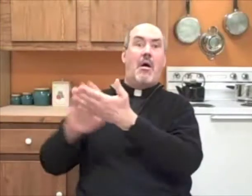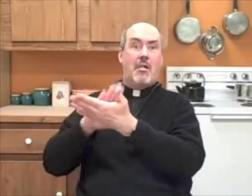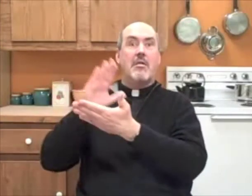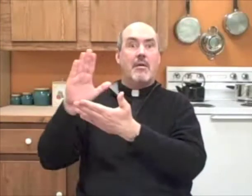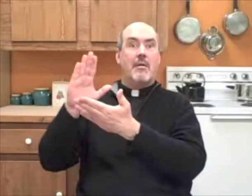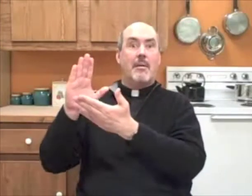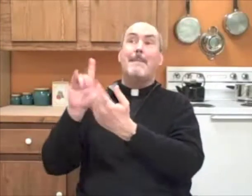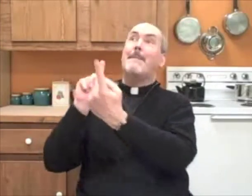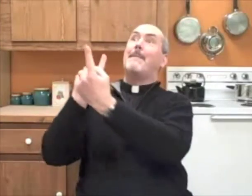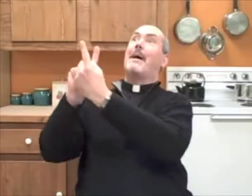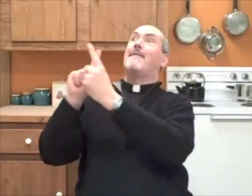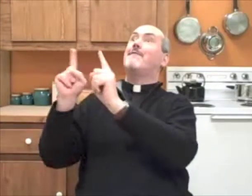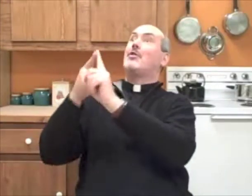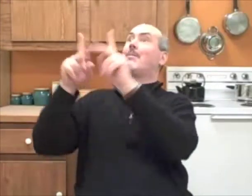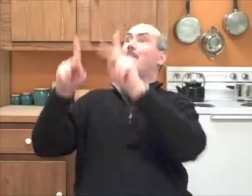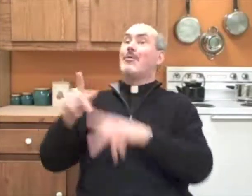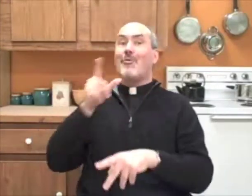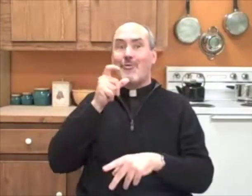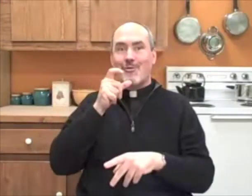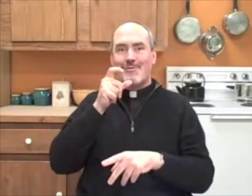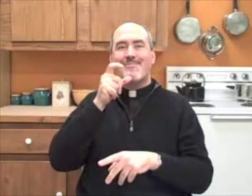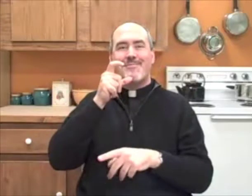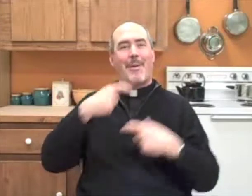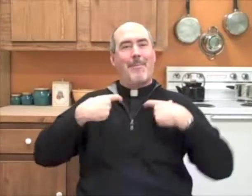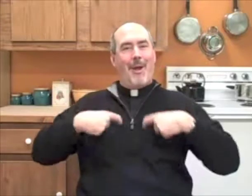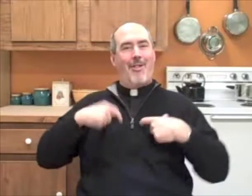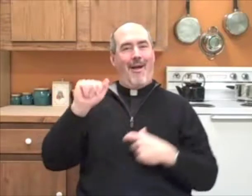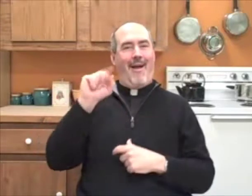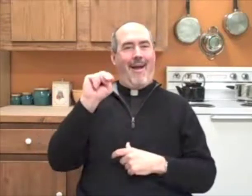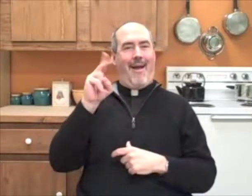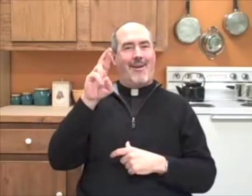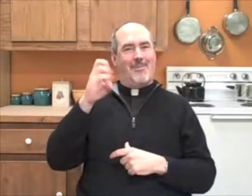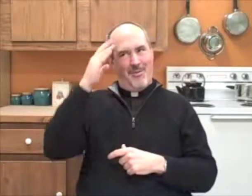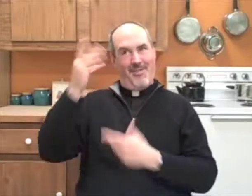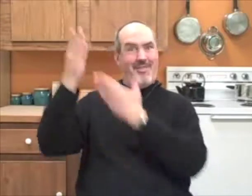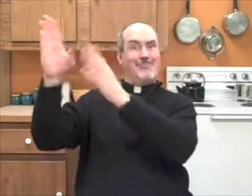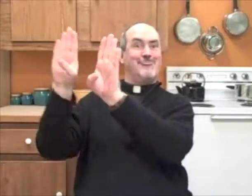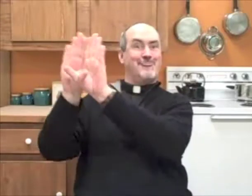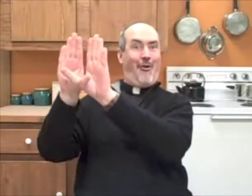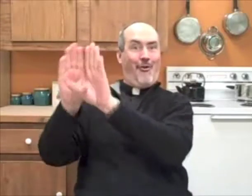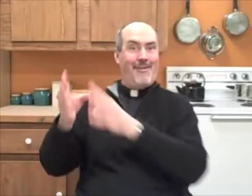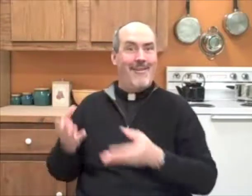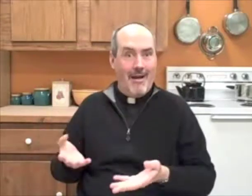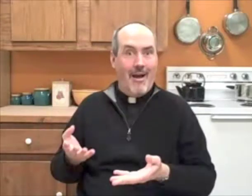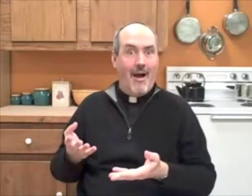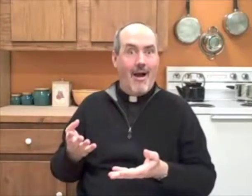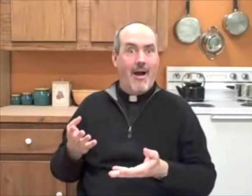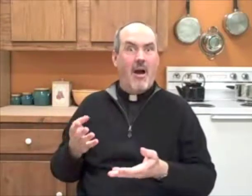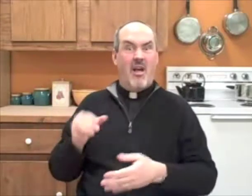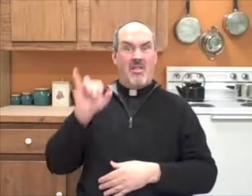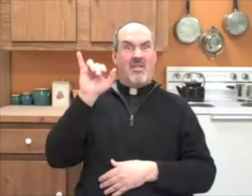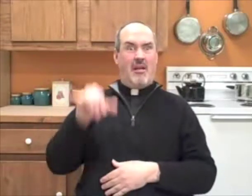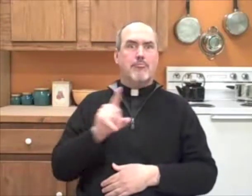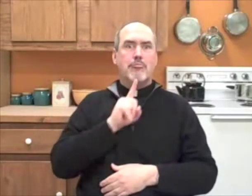Now, if people went to the college, the first person they would meet was brother André, because he was there answering the door.